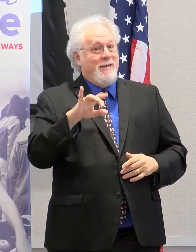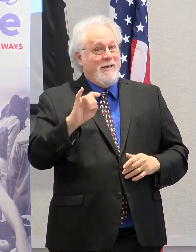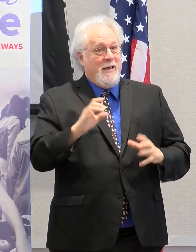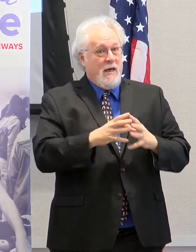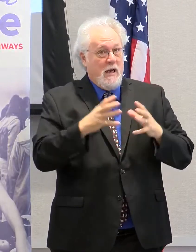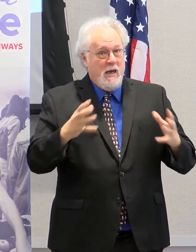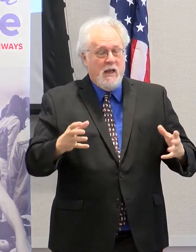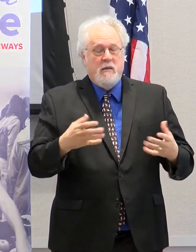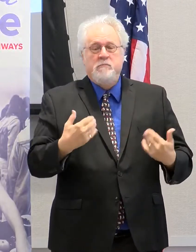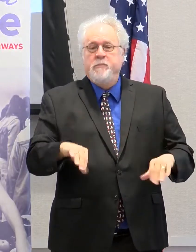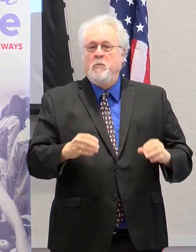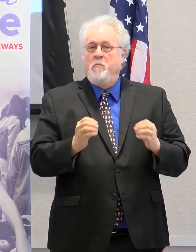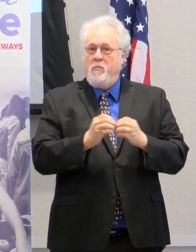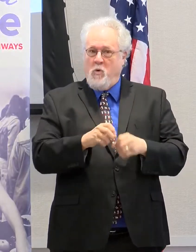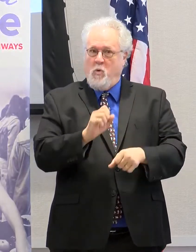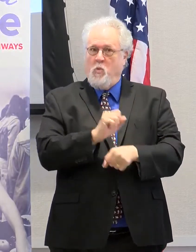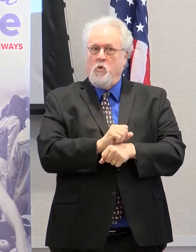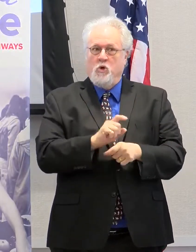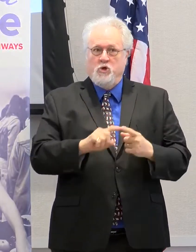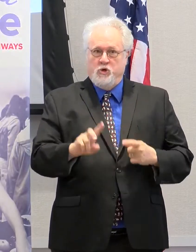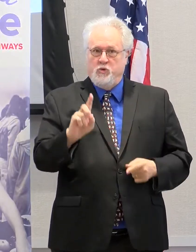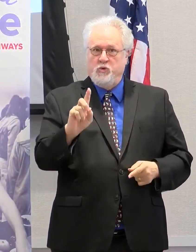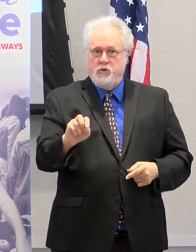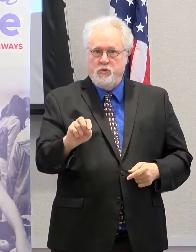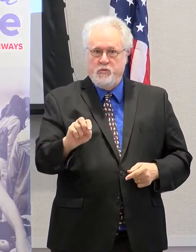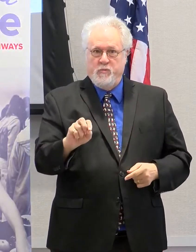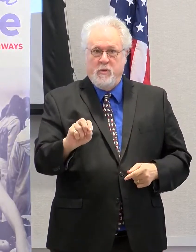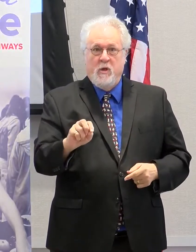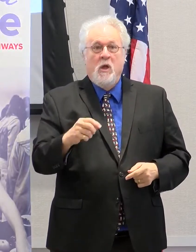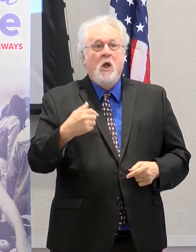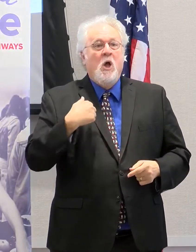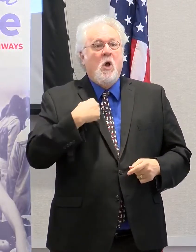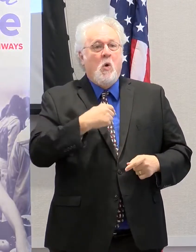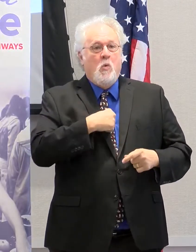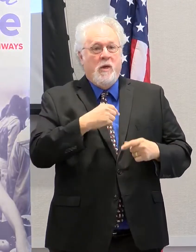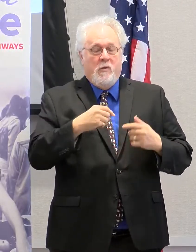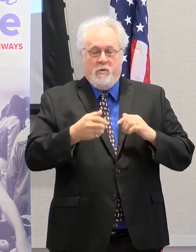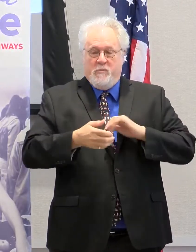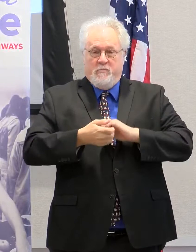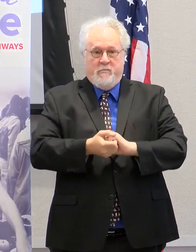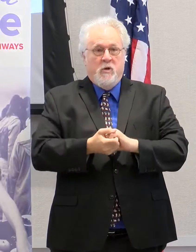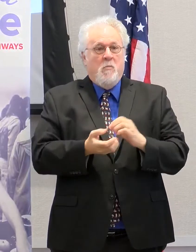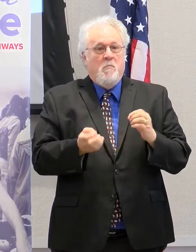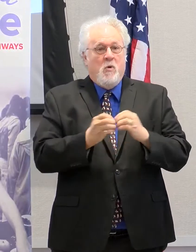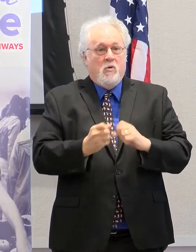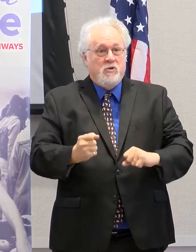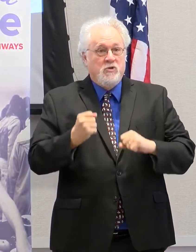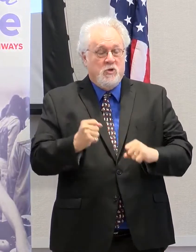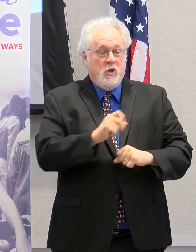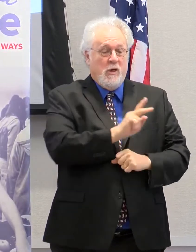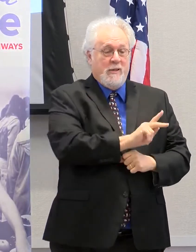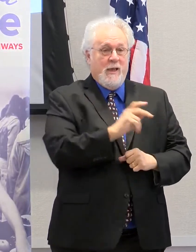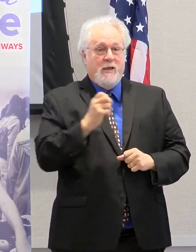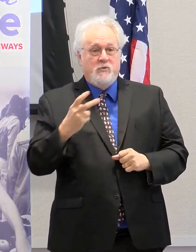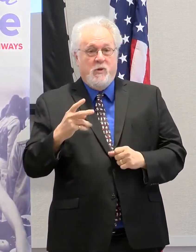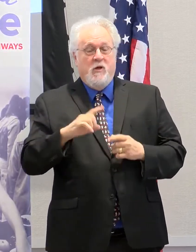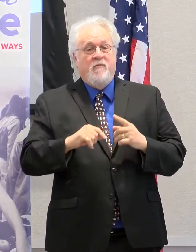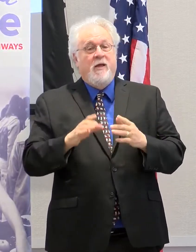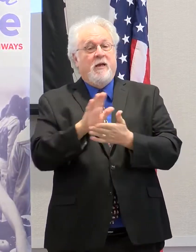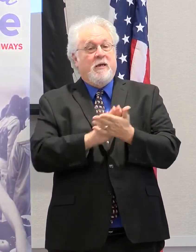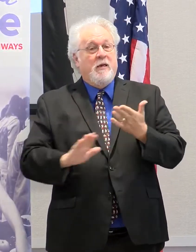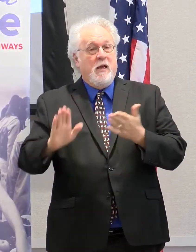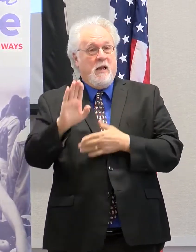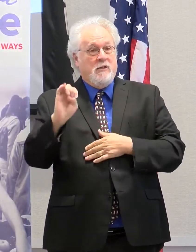there's more work to do. We are committed to deepening the partnership between K-12 and post-secondary